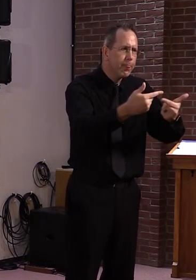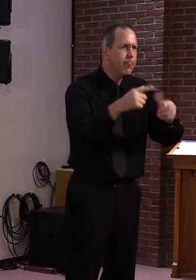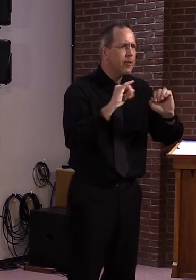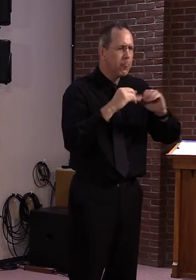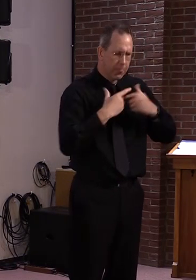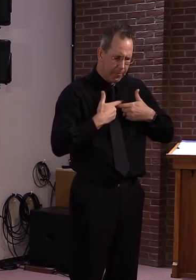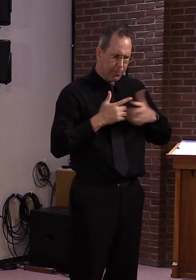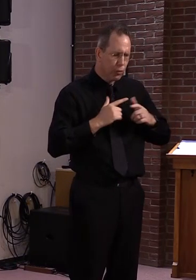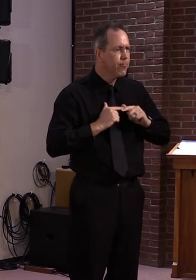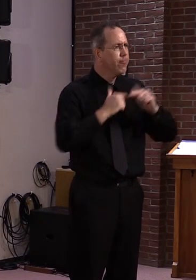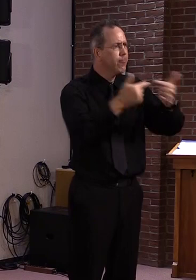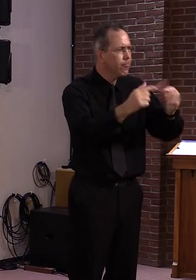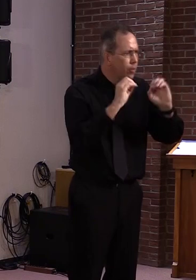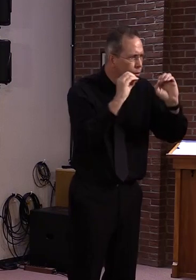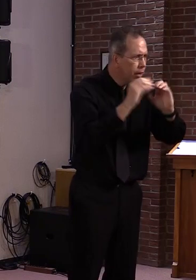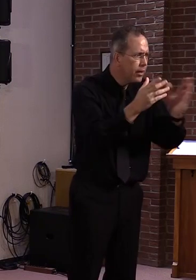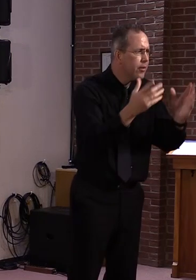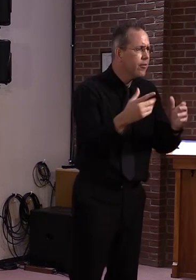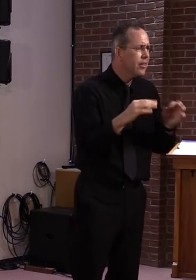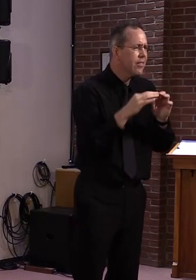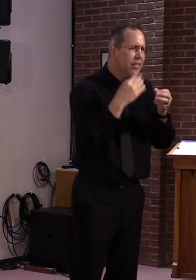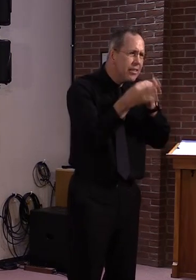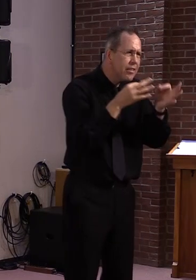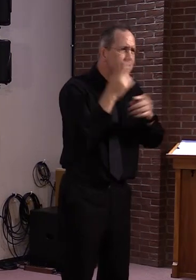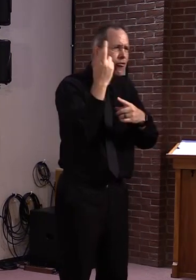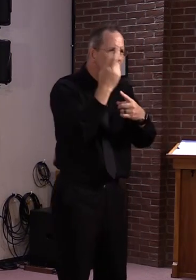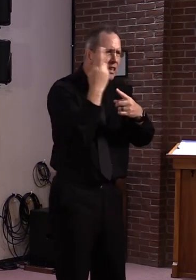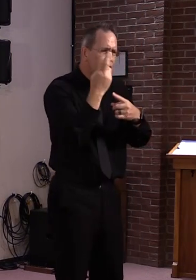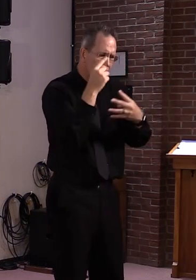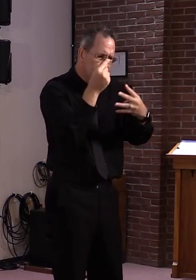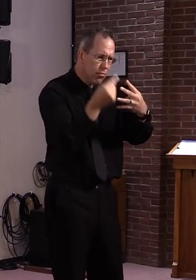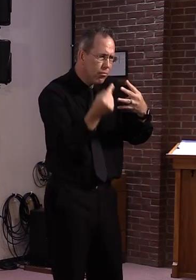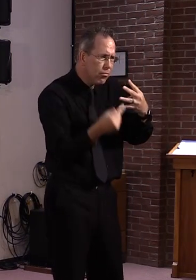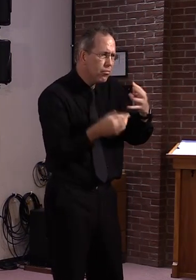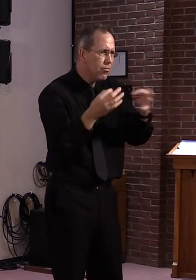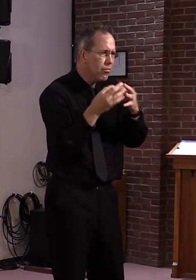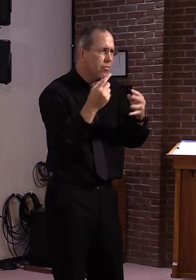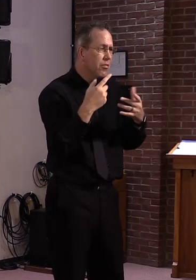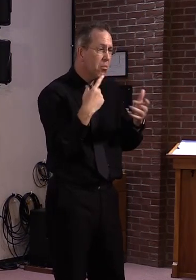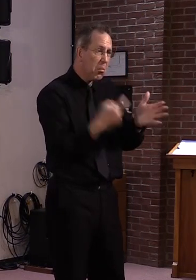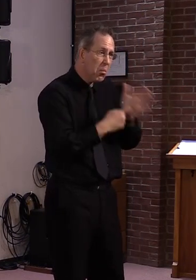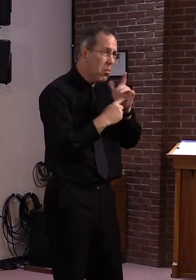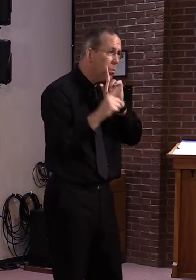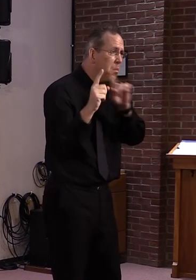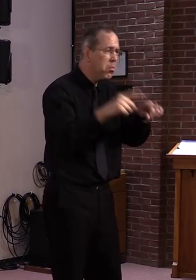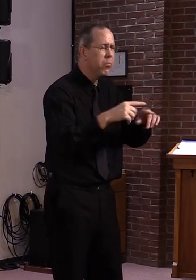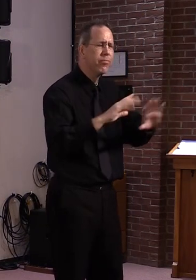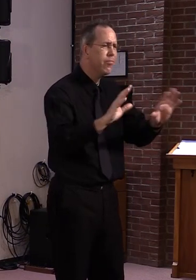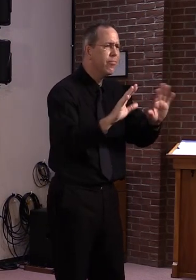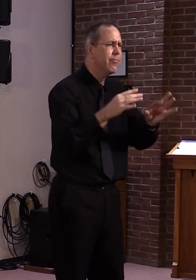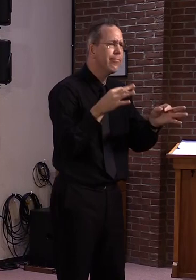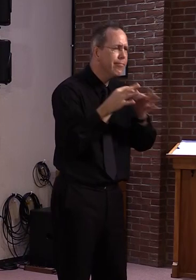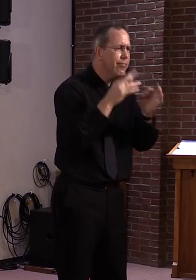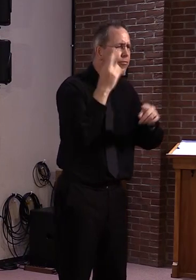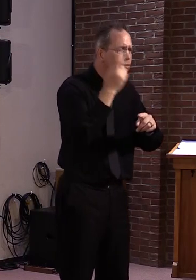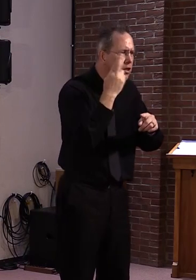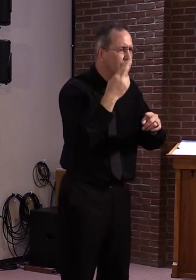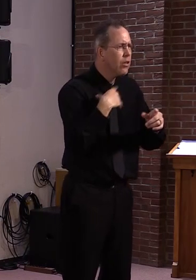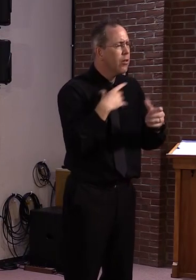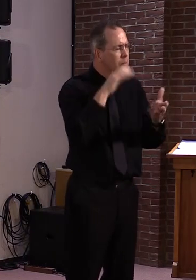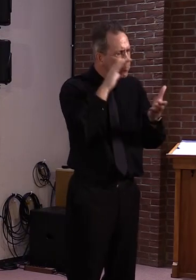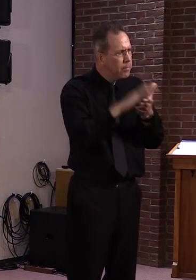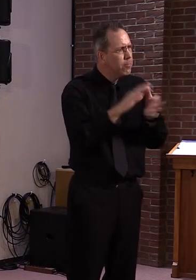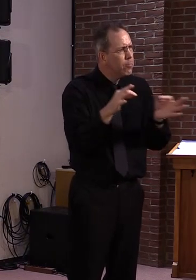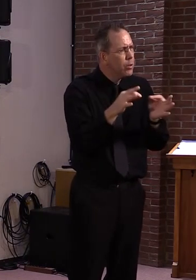difference whether you whether you have a mandated mask policy or not. If enforcing it is